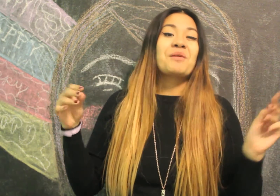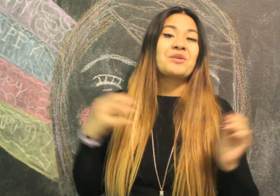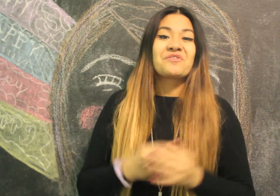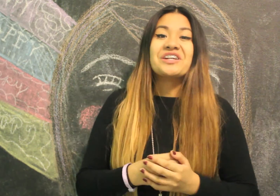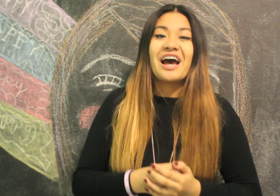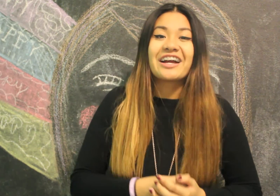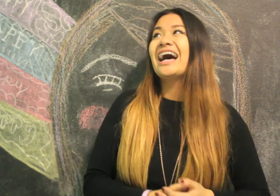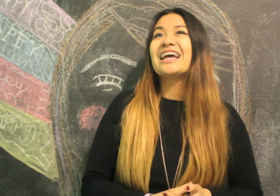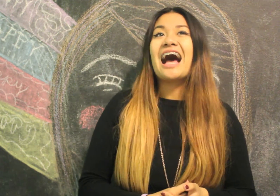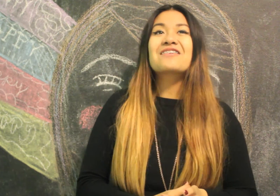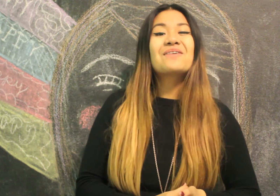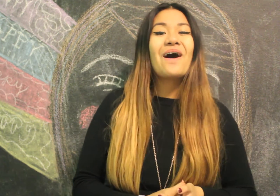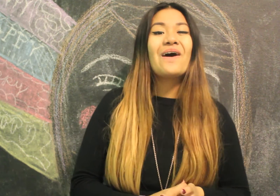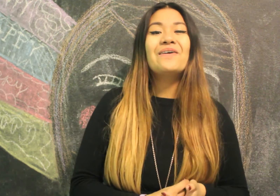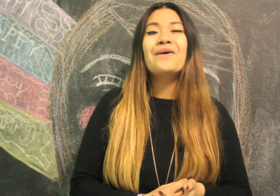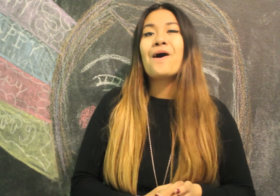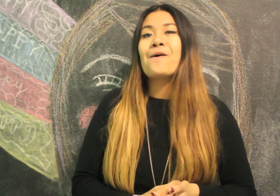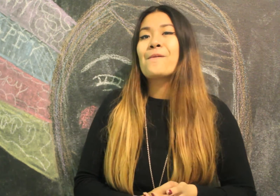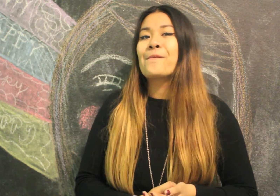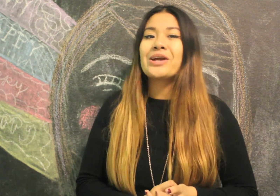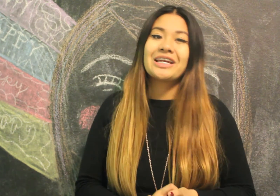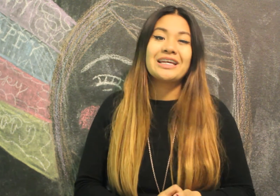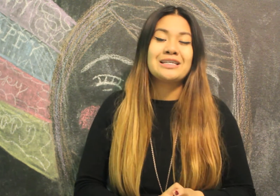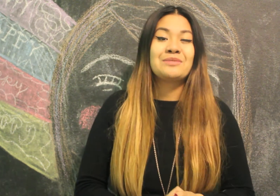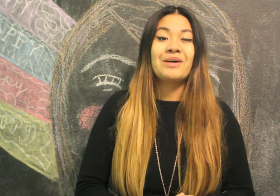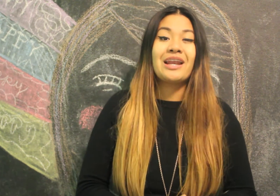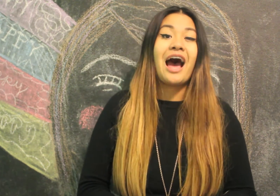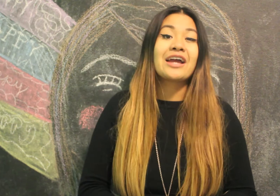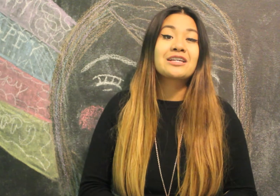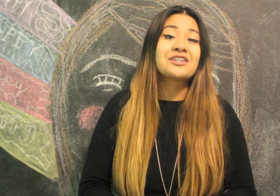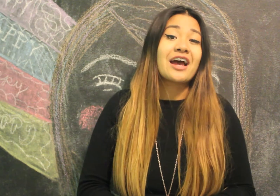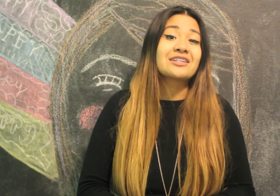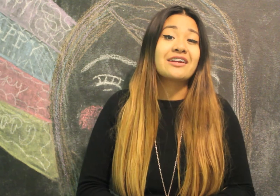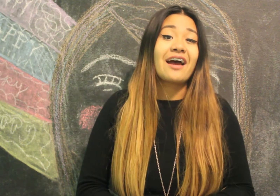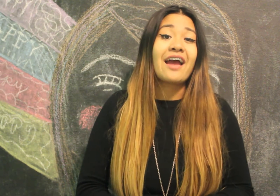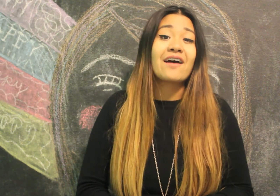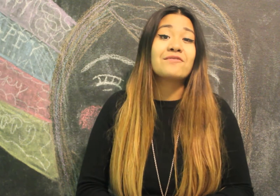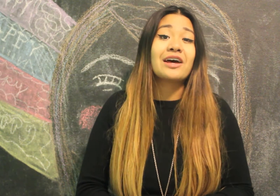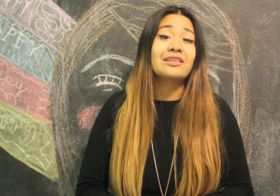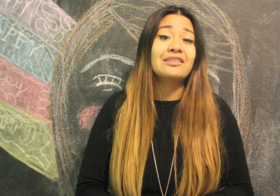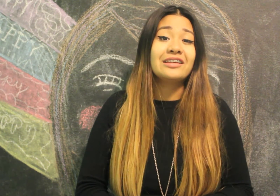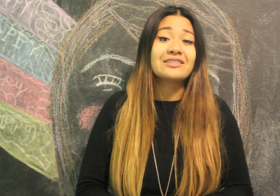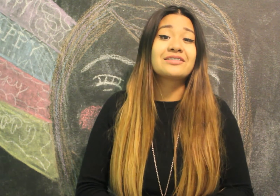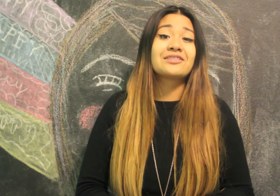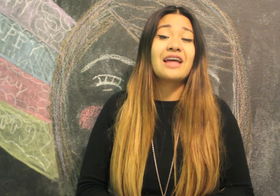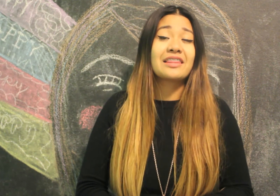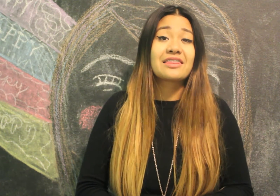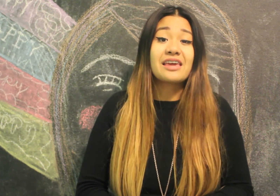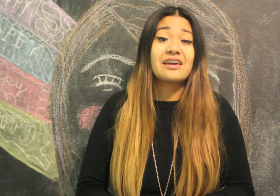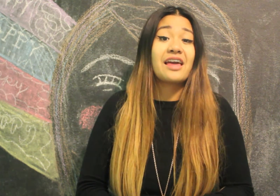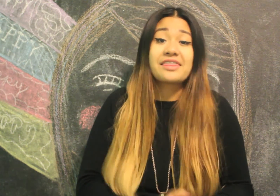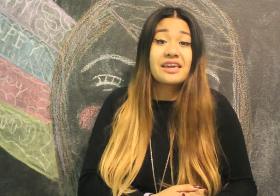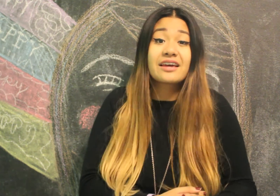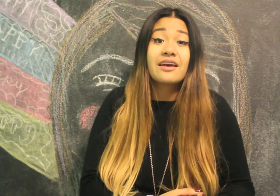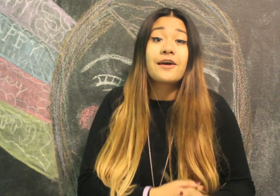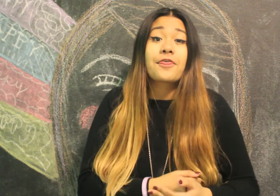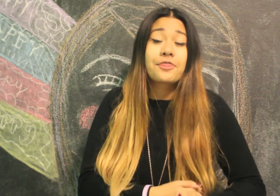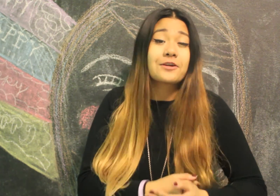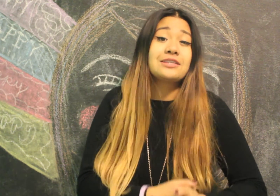is my best friend tag Oh god, I don't know What it is, but I checked and I have at least I think I think 37